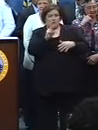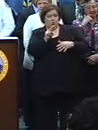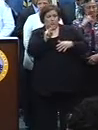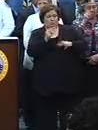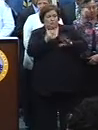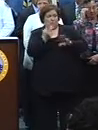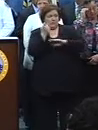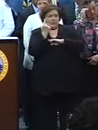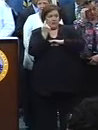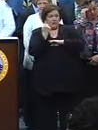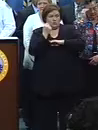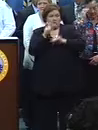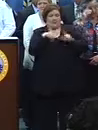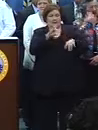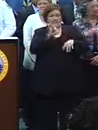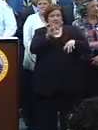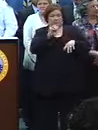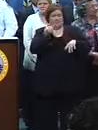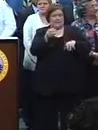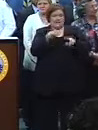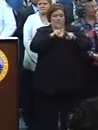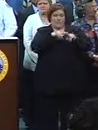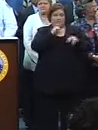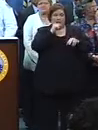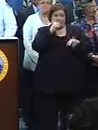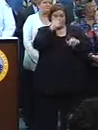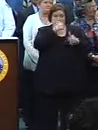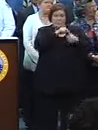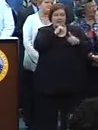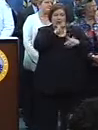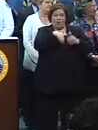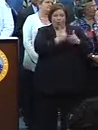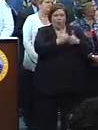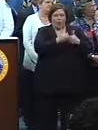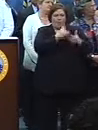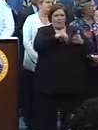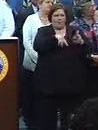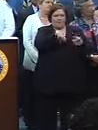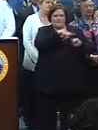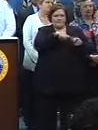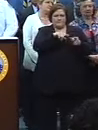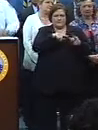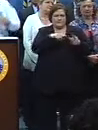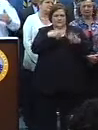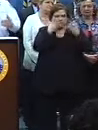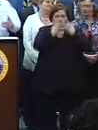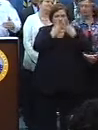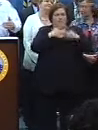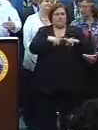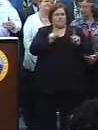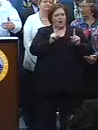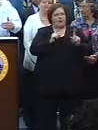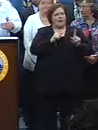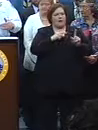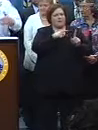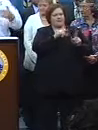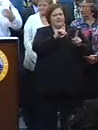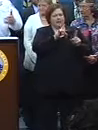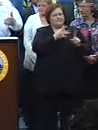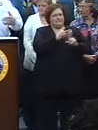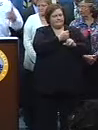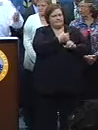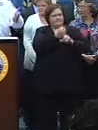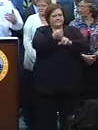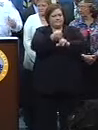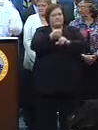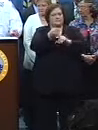the year before, or about an 88% increase. So remember, not all of those people actually crossed the sheriff's doorway, but they have been taken into detention and